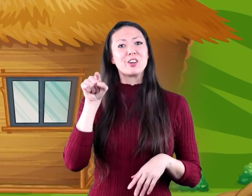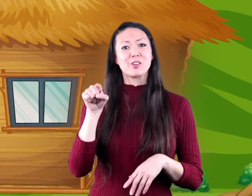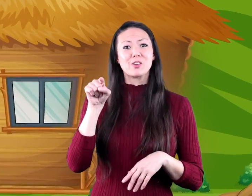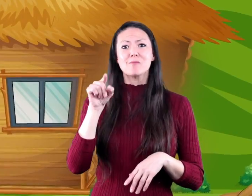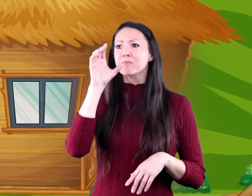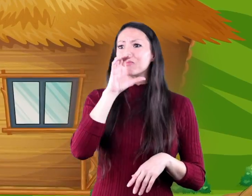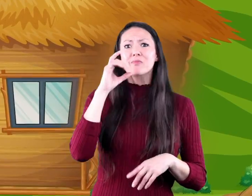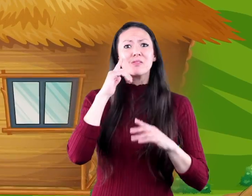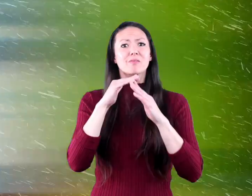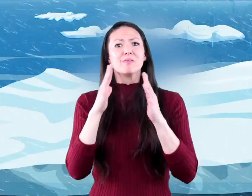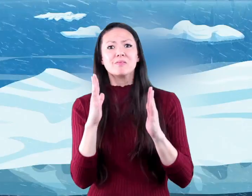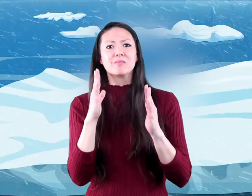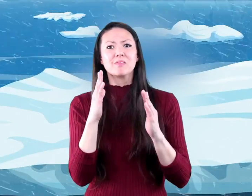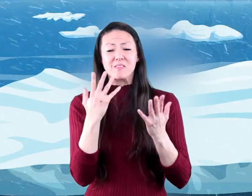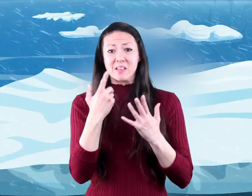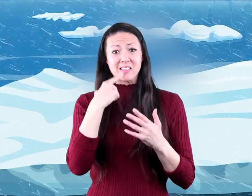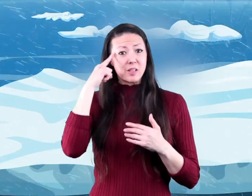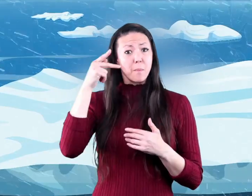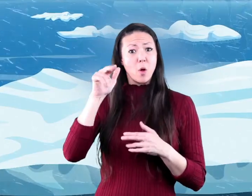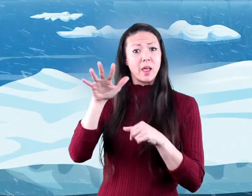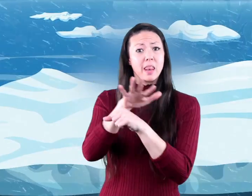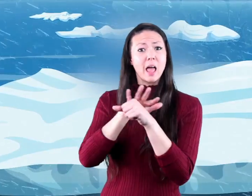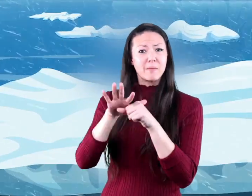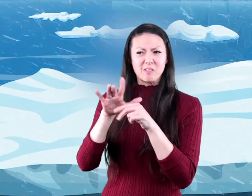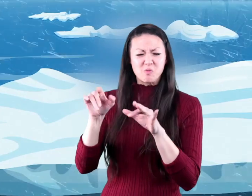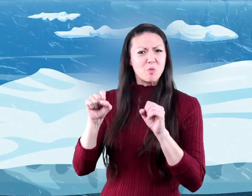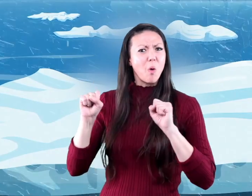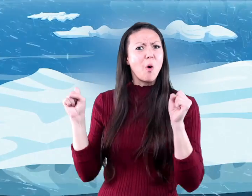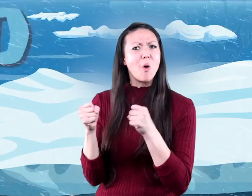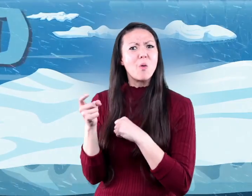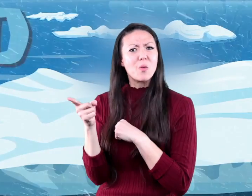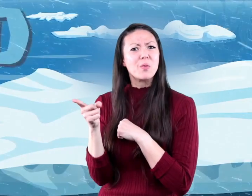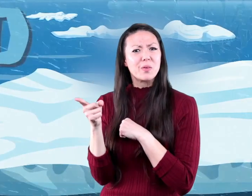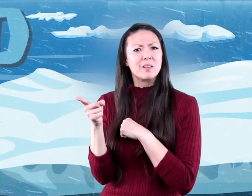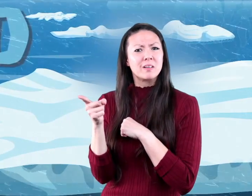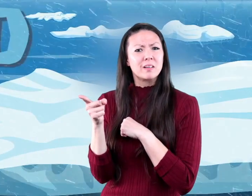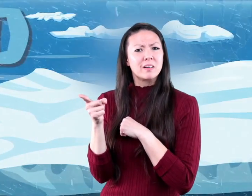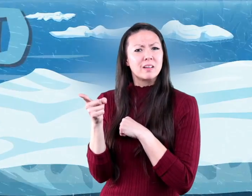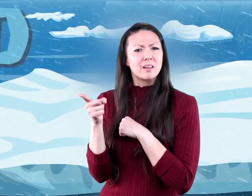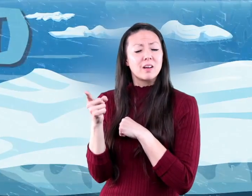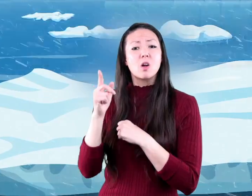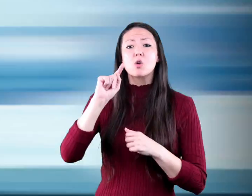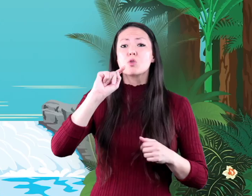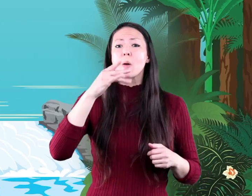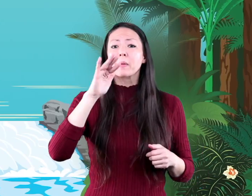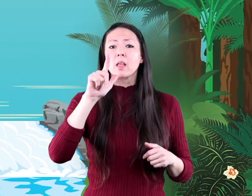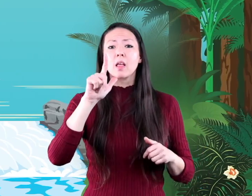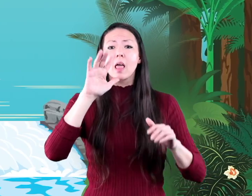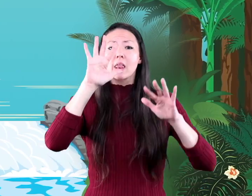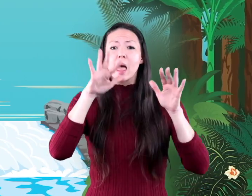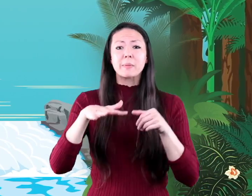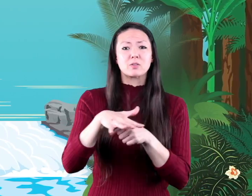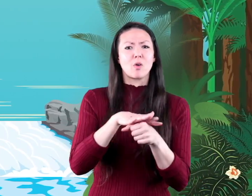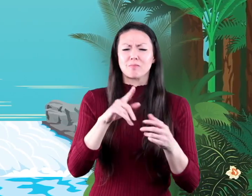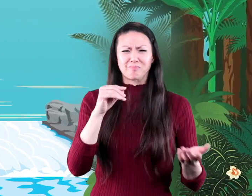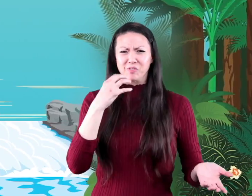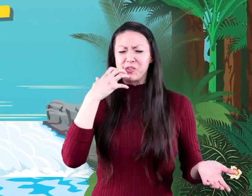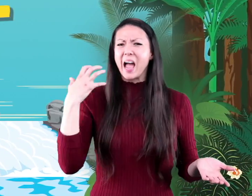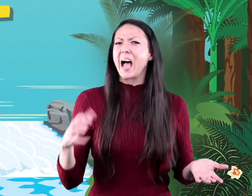place to live she might say that the polar climate zone was too cold and that the tropical climate zone was too